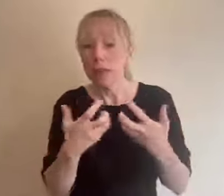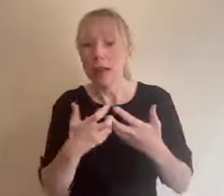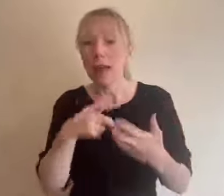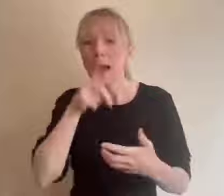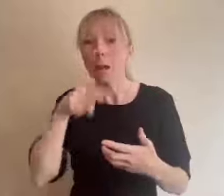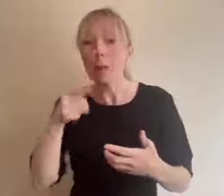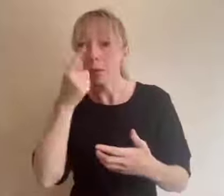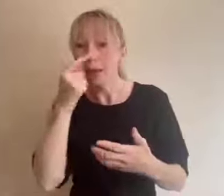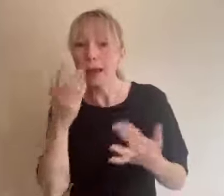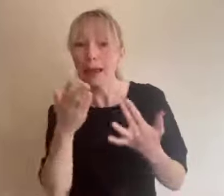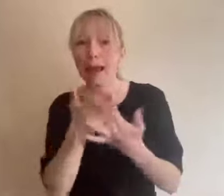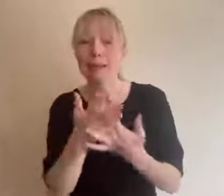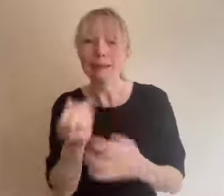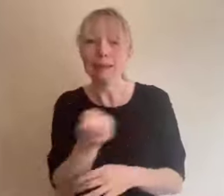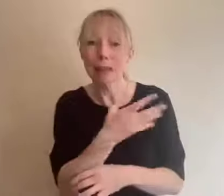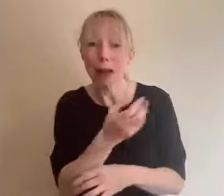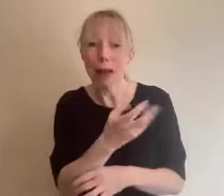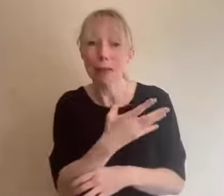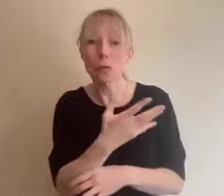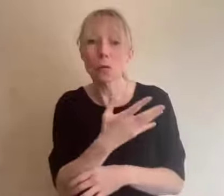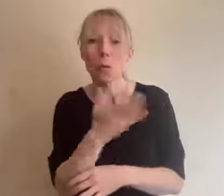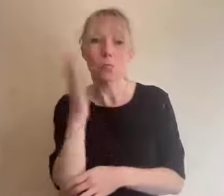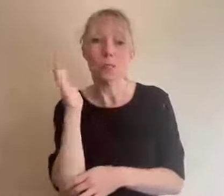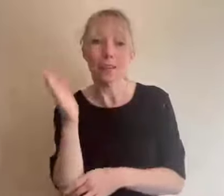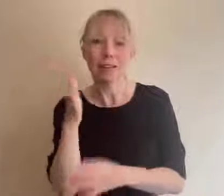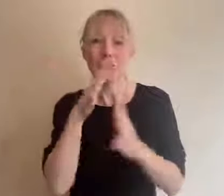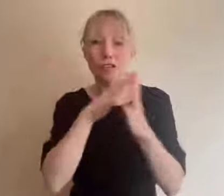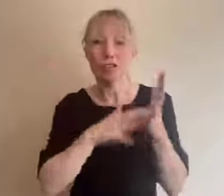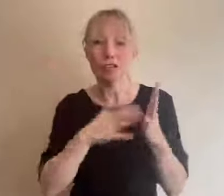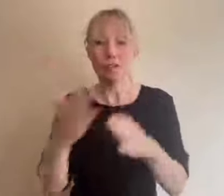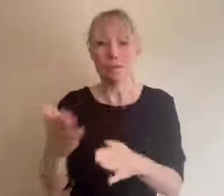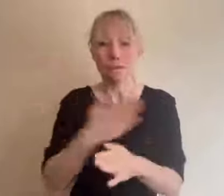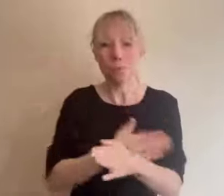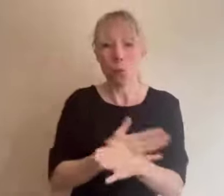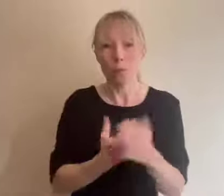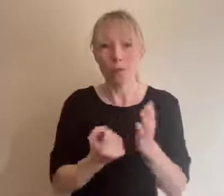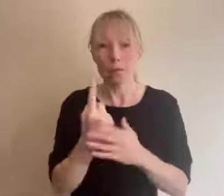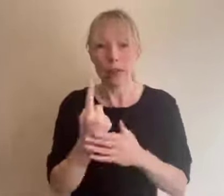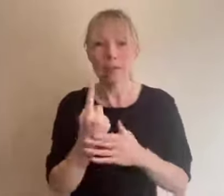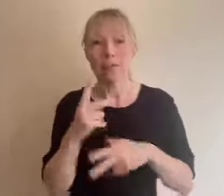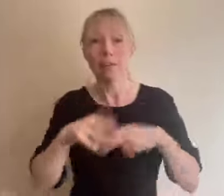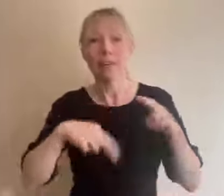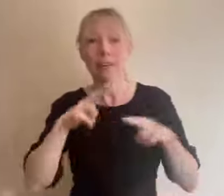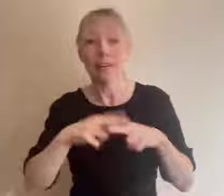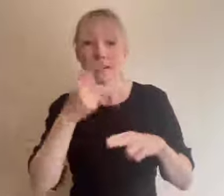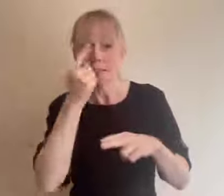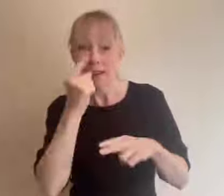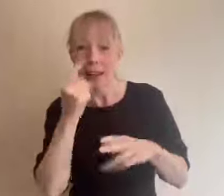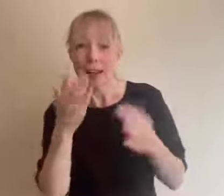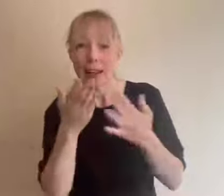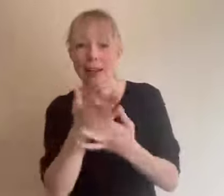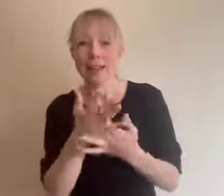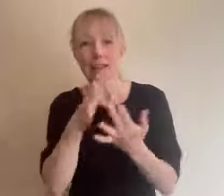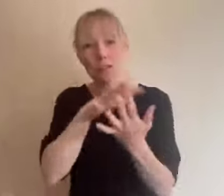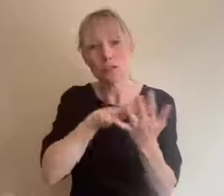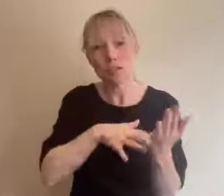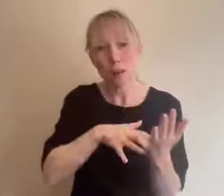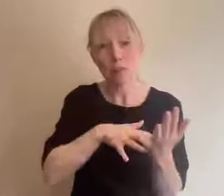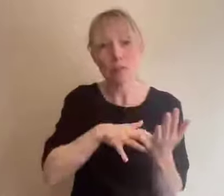and presentations in advance whether and how people can access scripts from speakers and readers what provisions